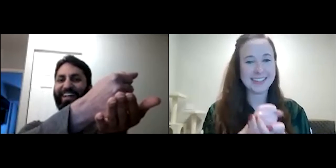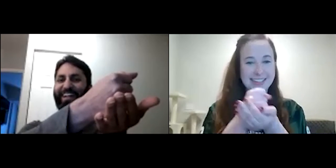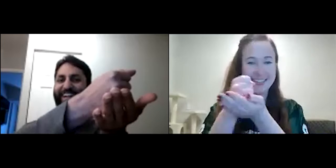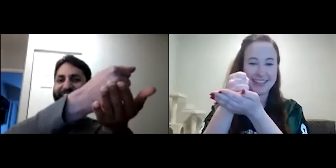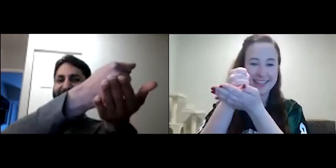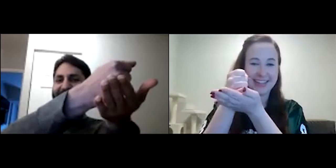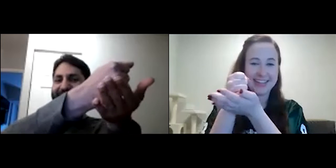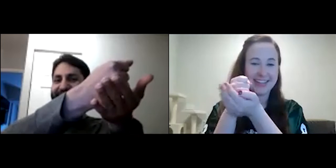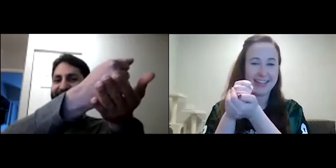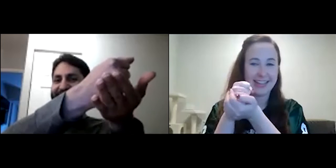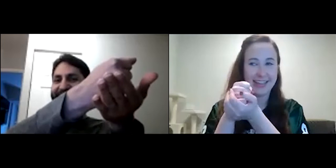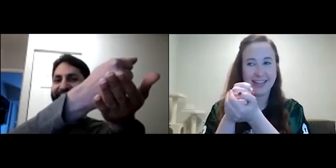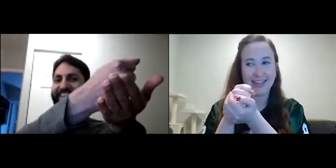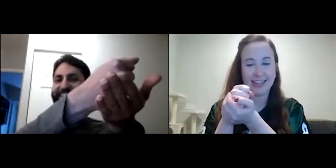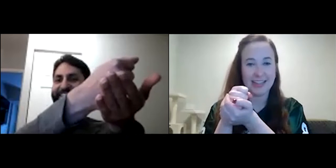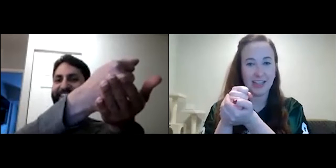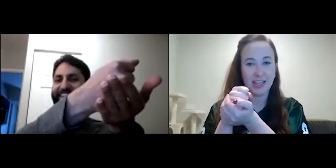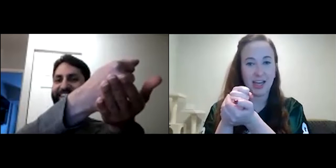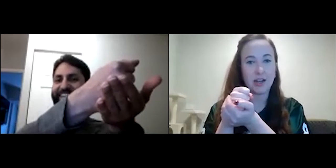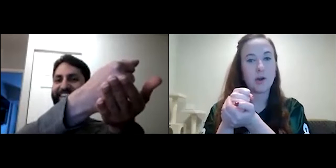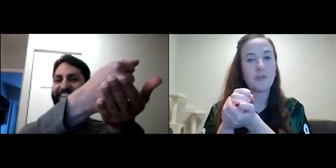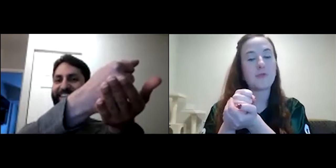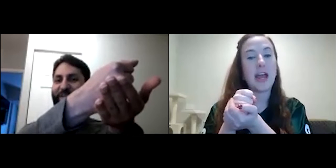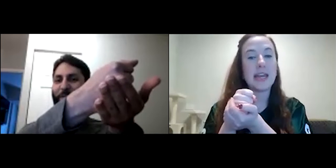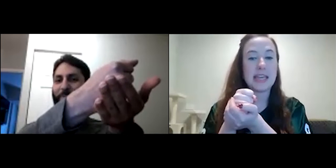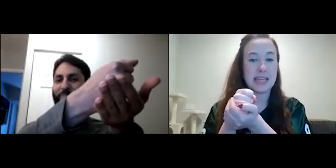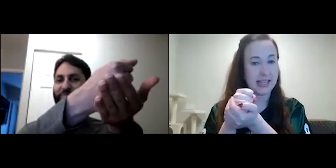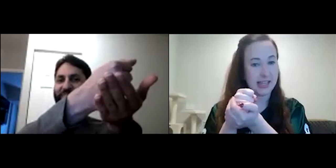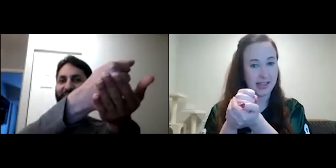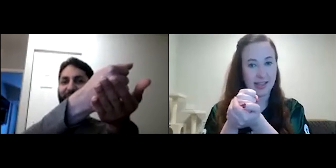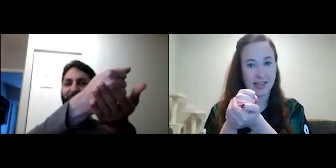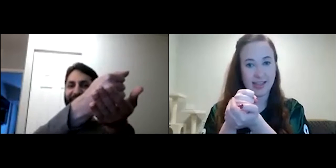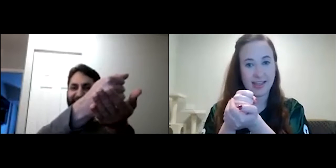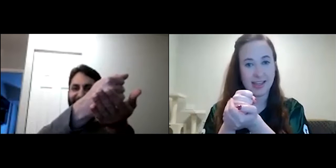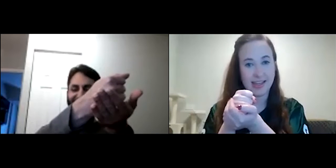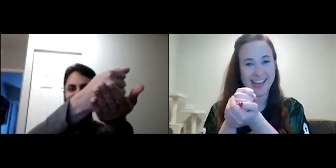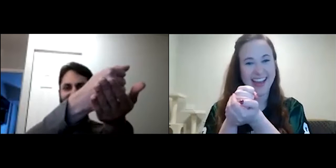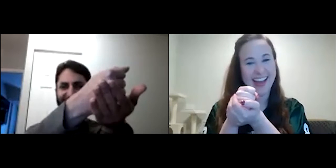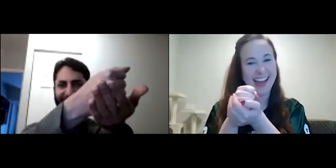How do you not know if you're nervous? I don't know if I'm ready. Oh.